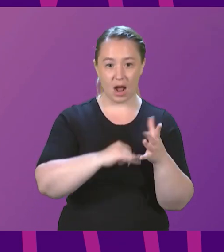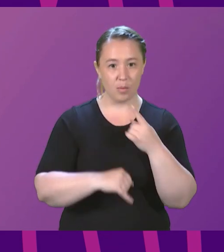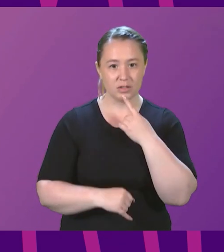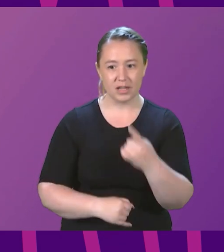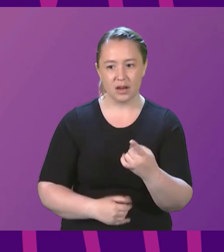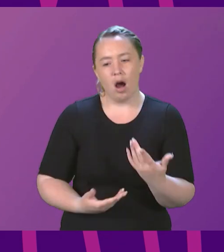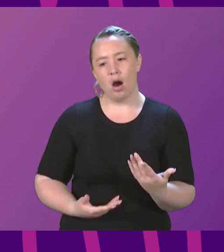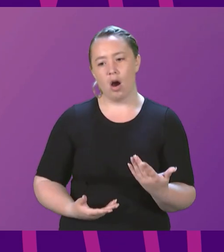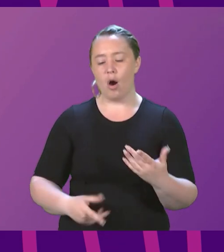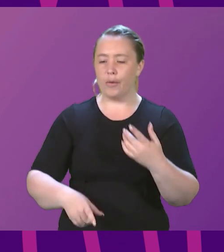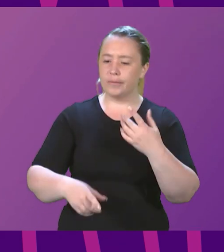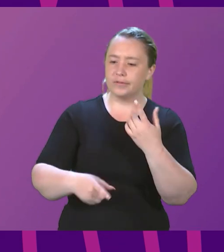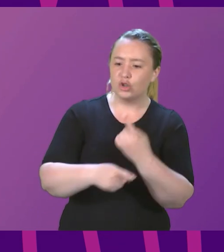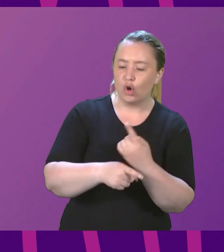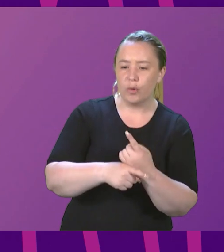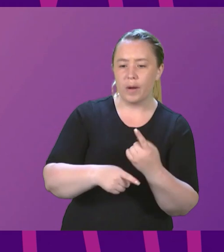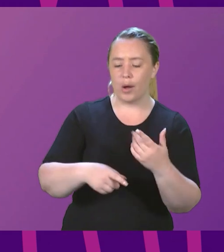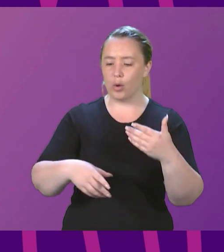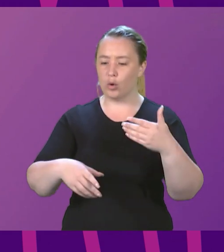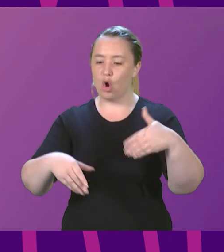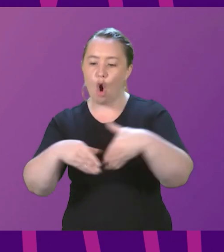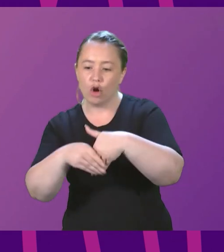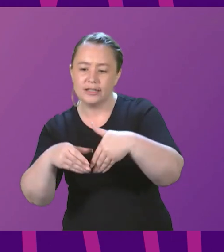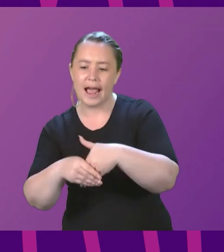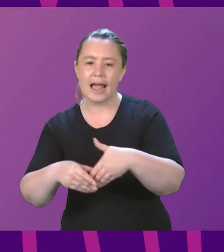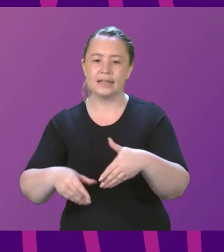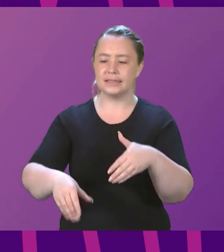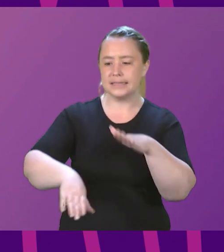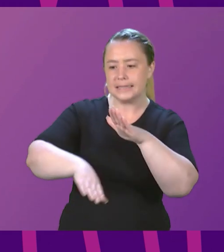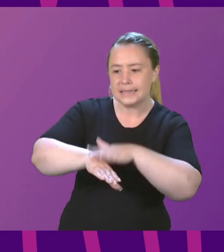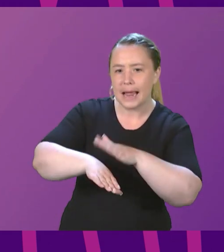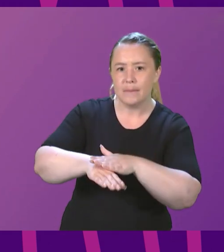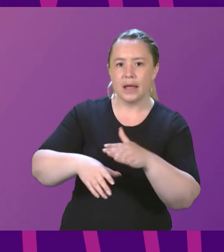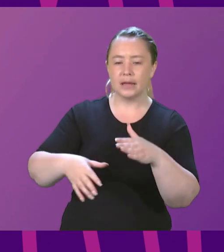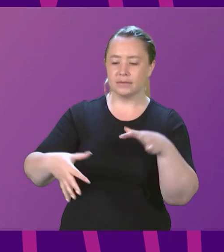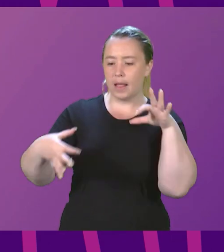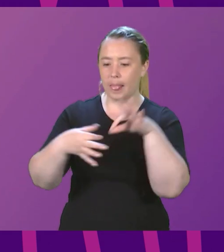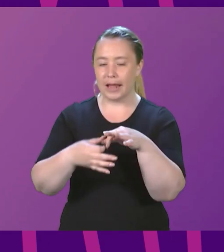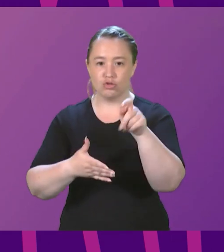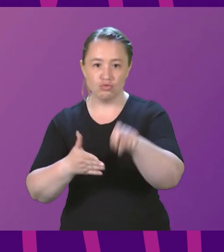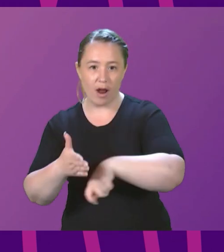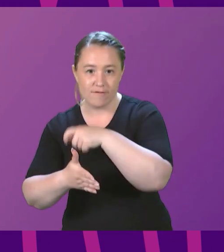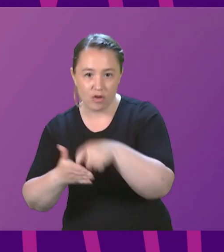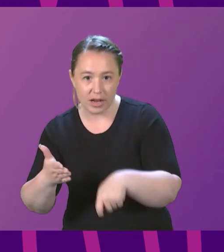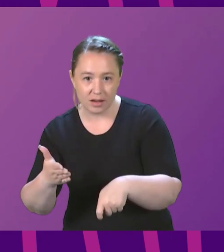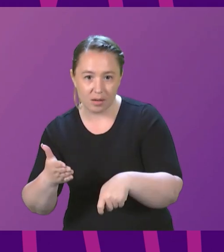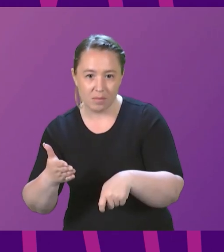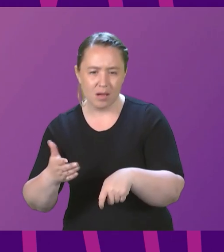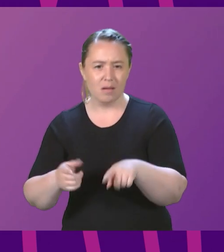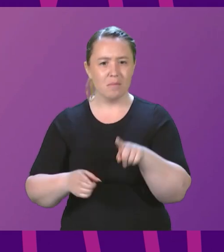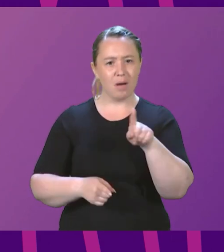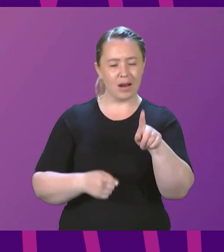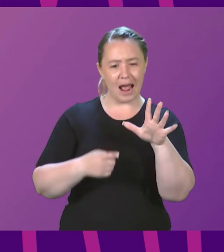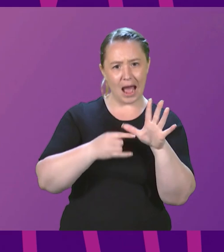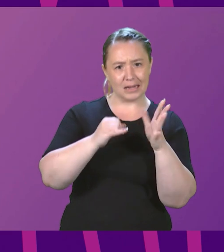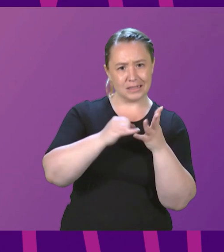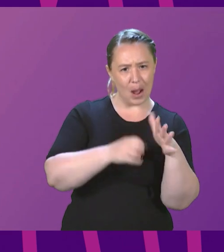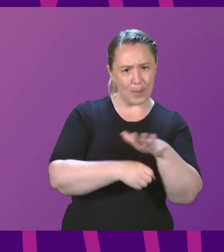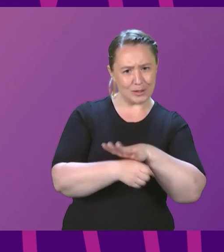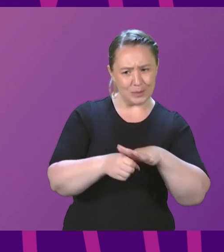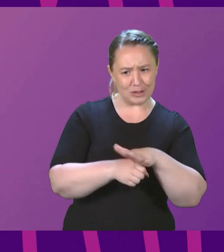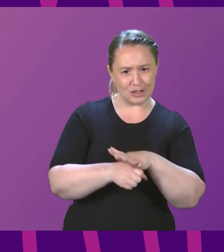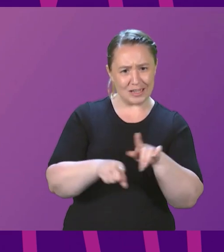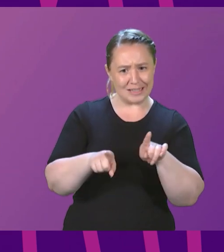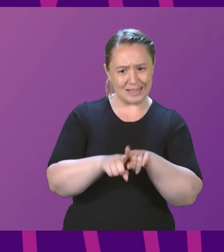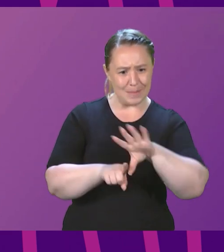about the context and the timing of a referendum. He may have more credibility in saying that if his position wasn't exactly